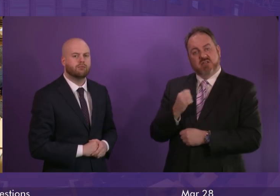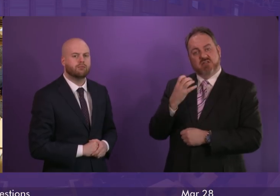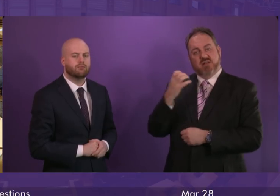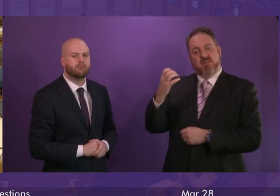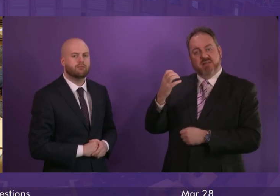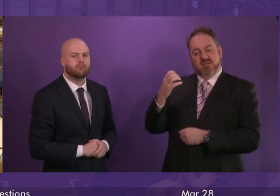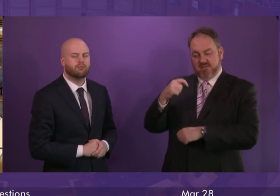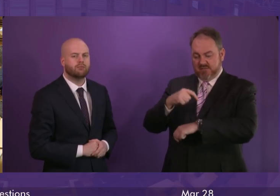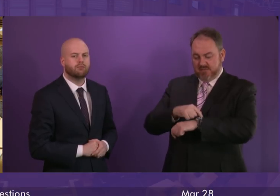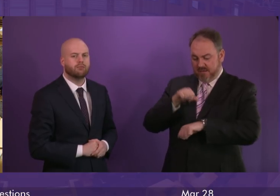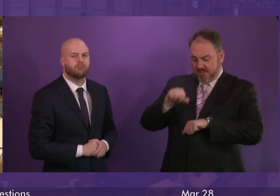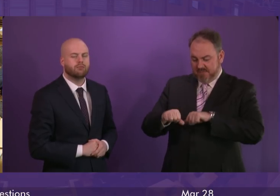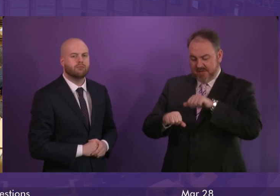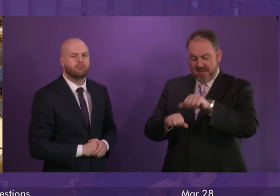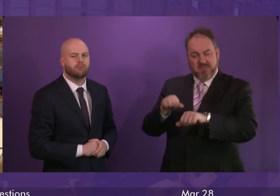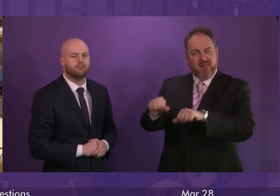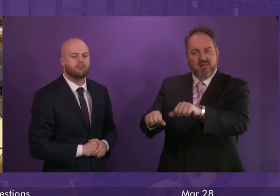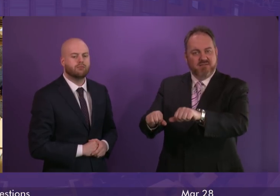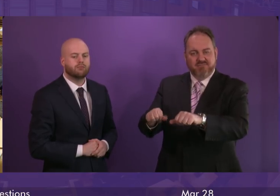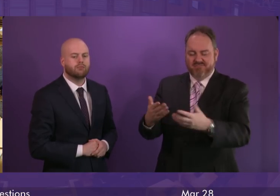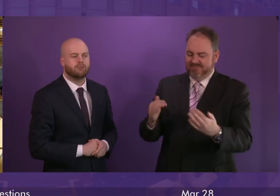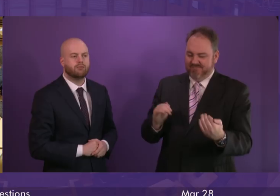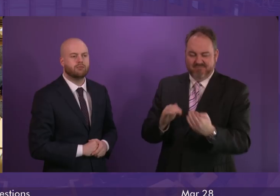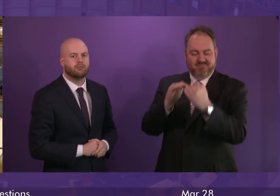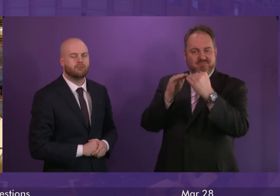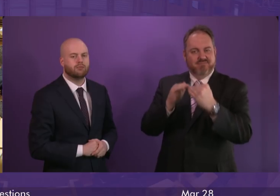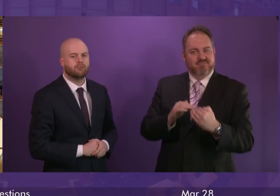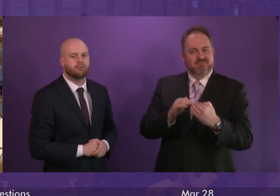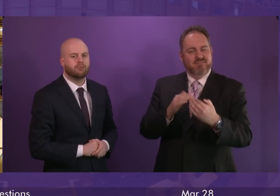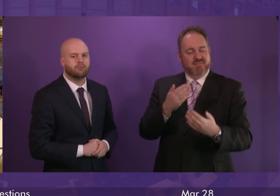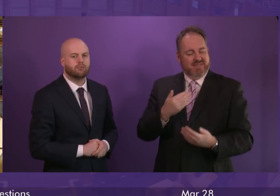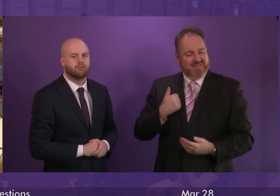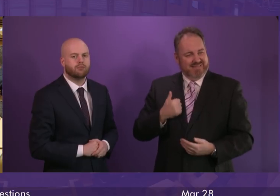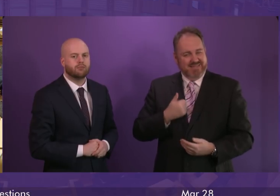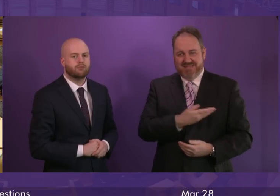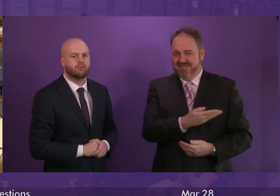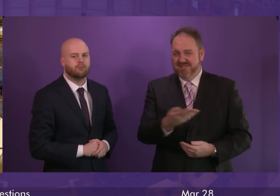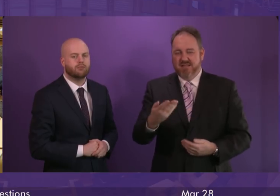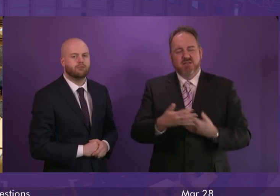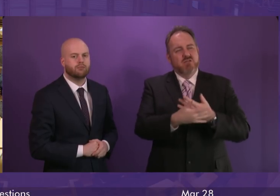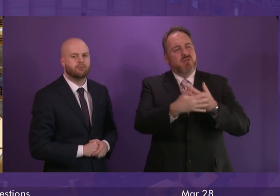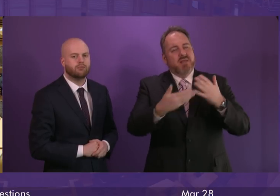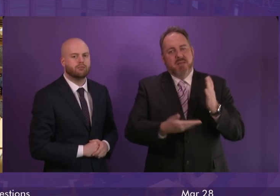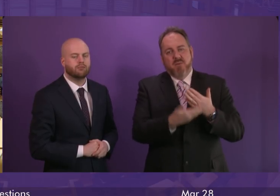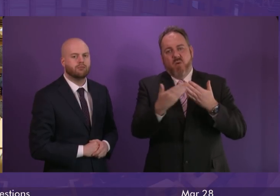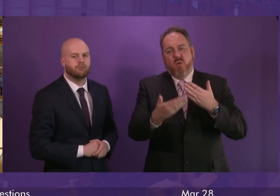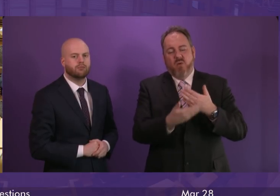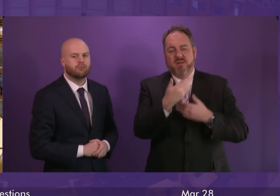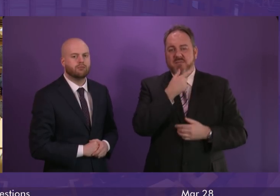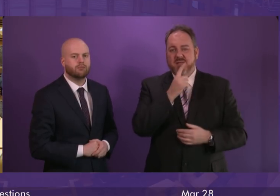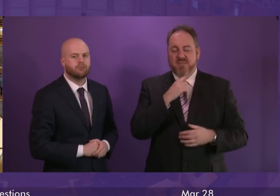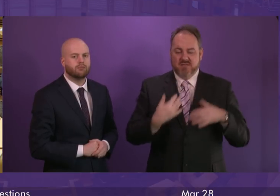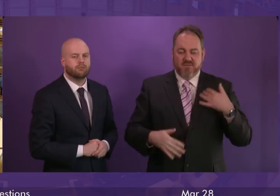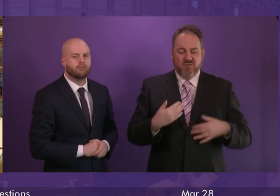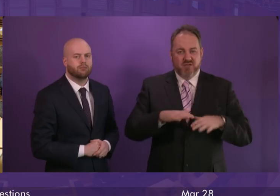income supplement fails to reflect the extraordinary increase in child poverty that the country faces.